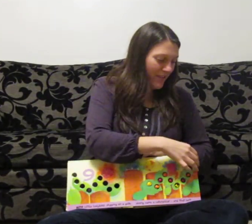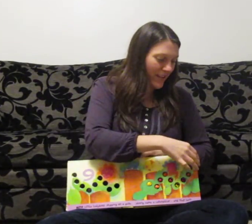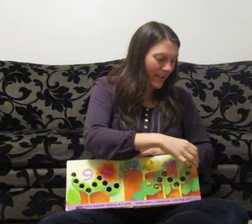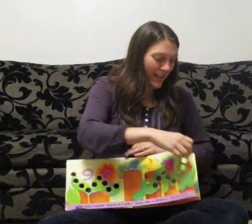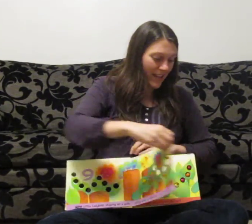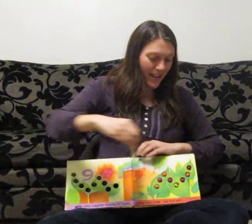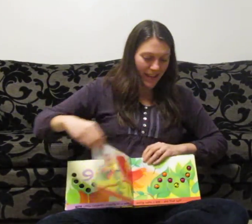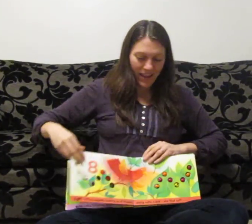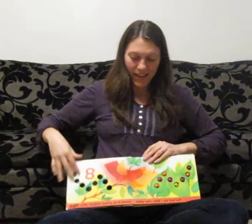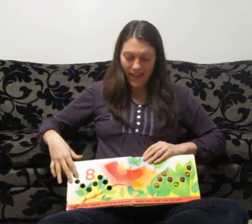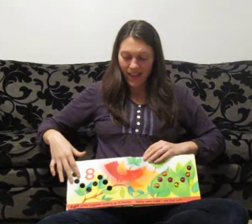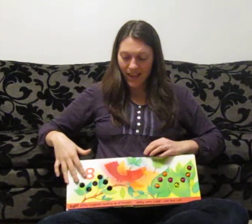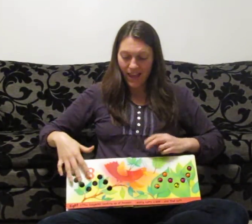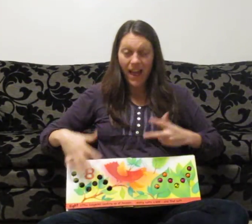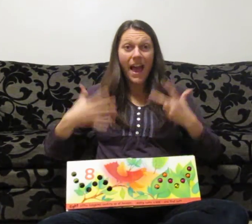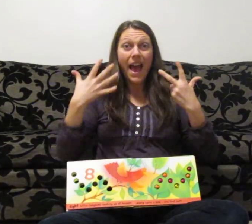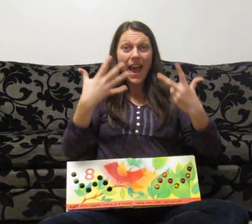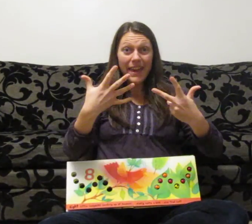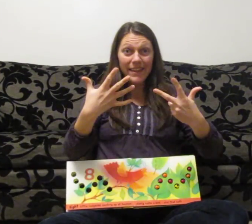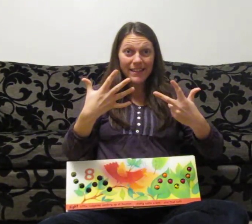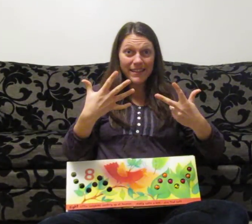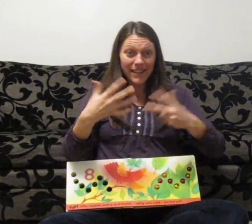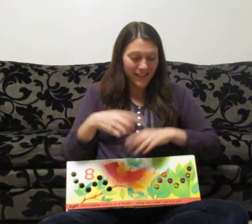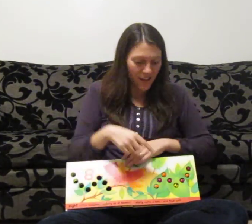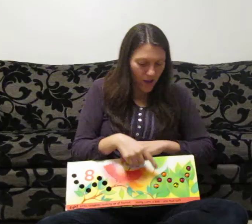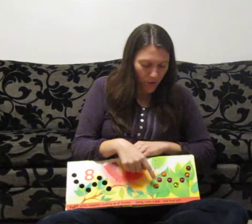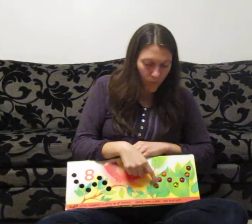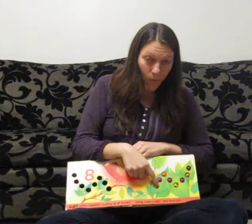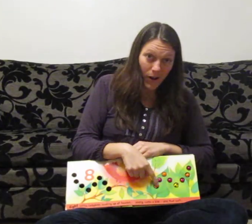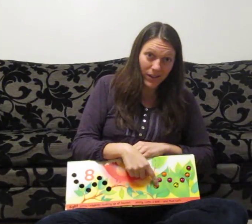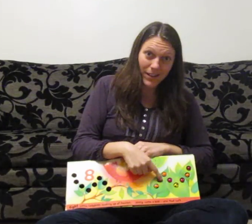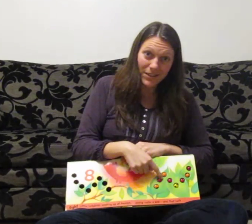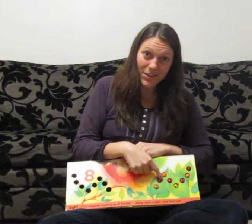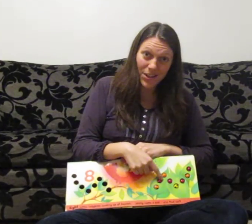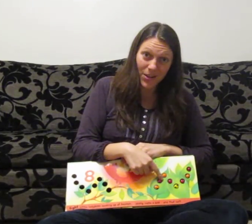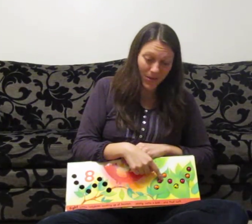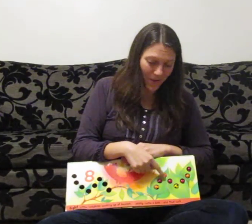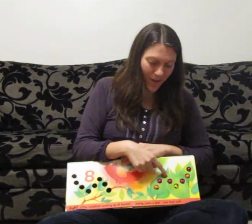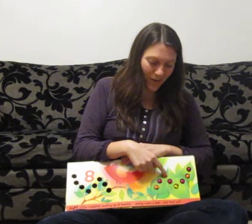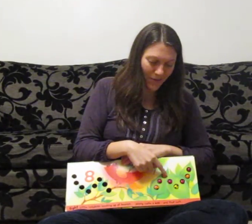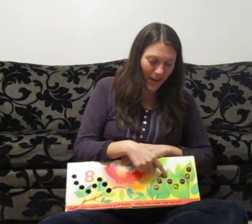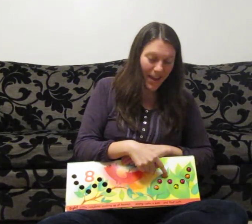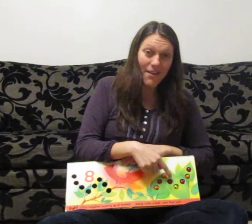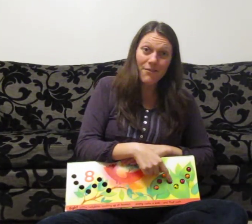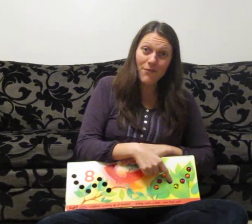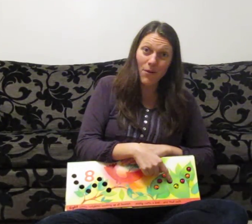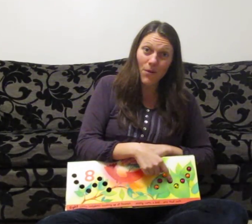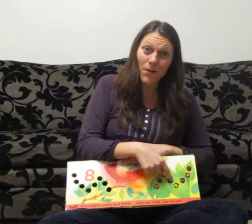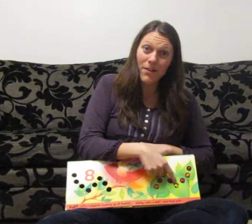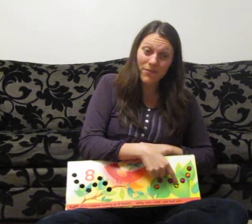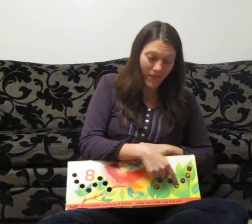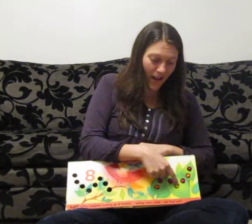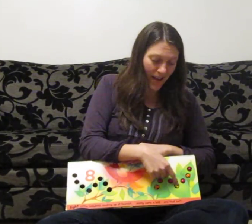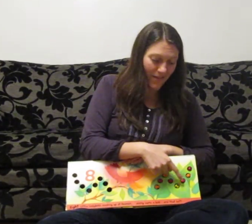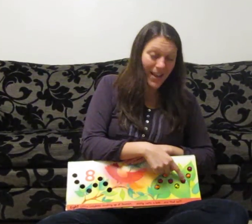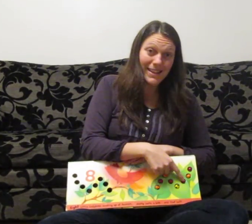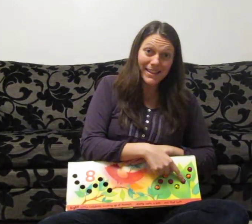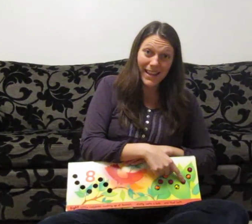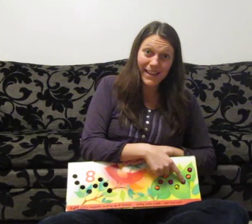eight. One, two, three, four, five, six,